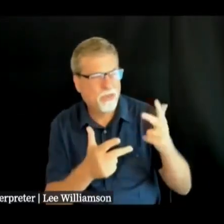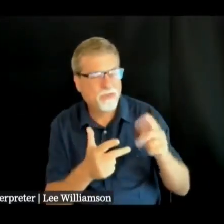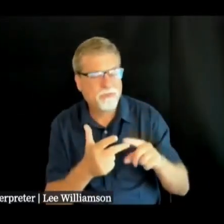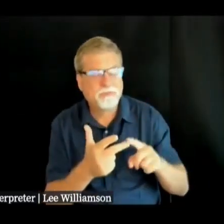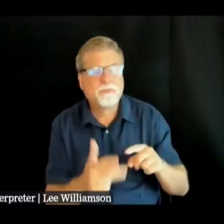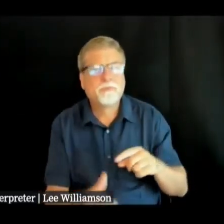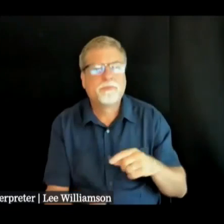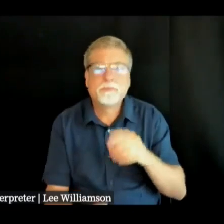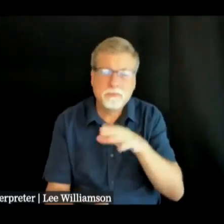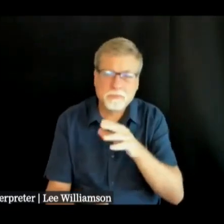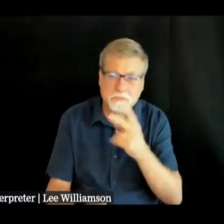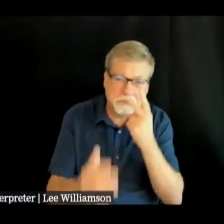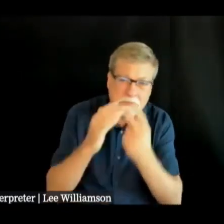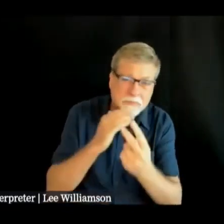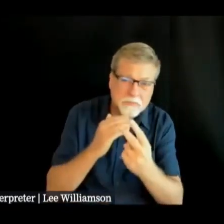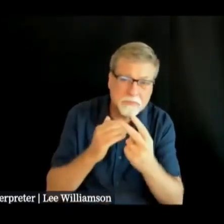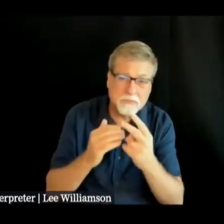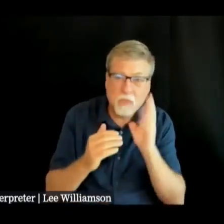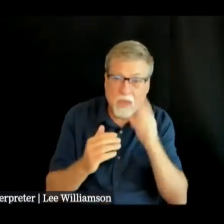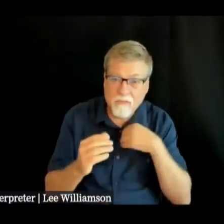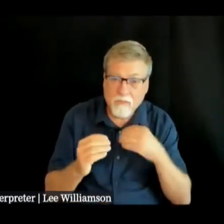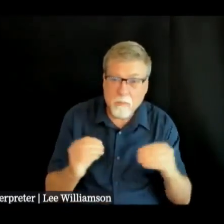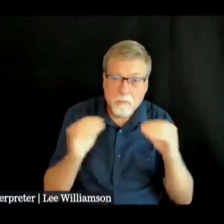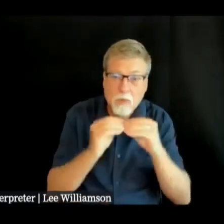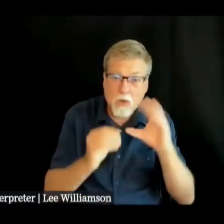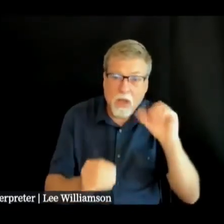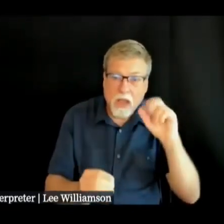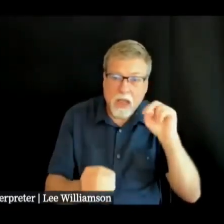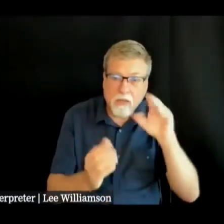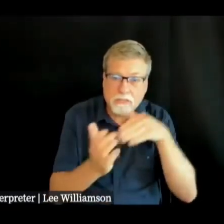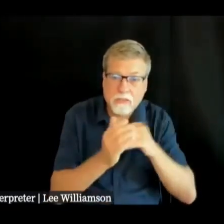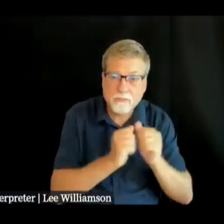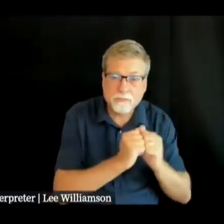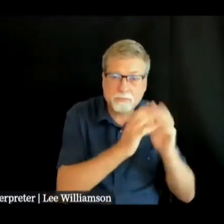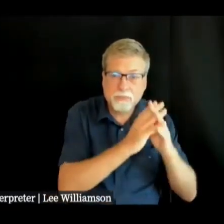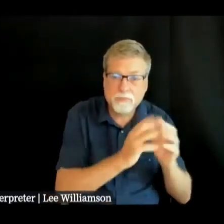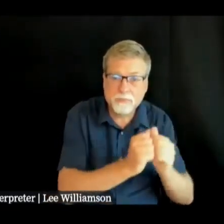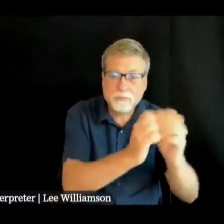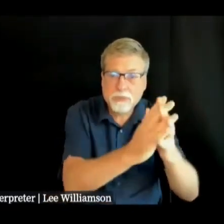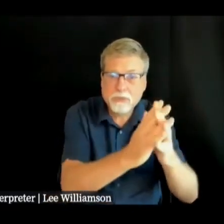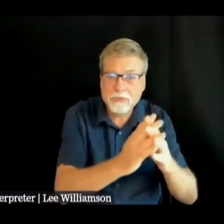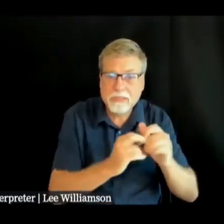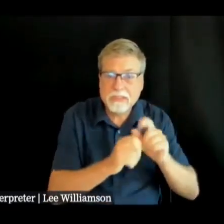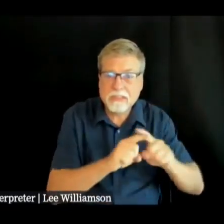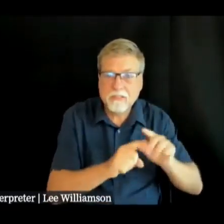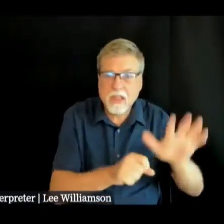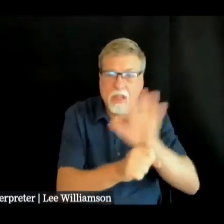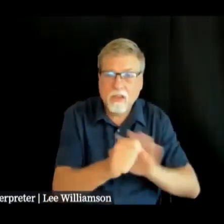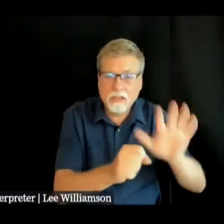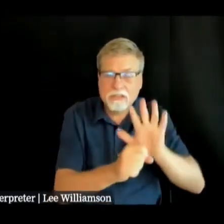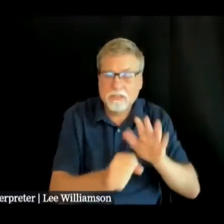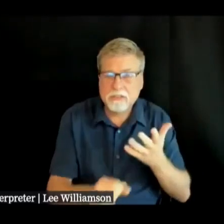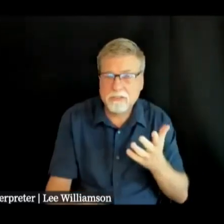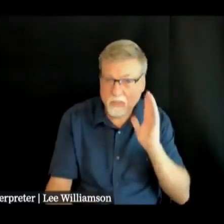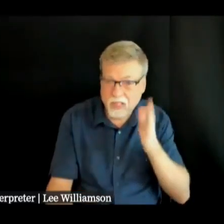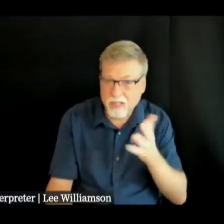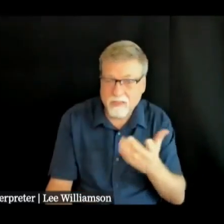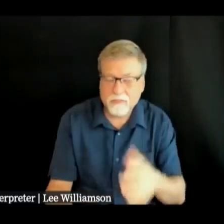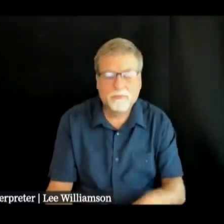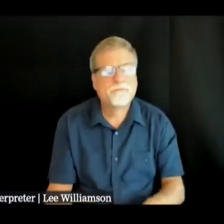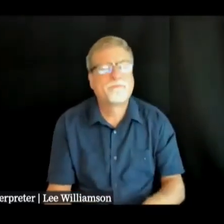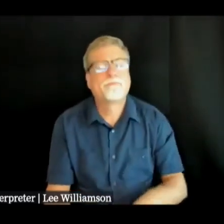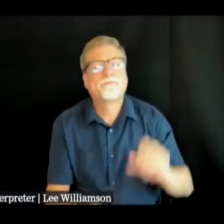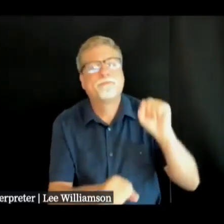do we anticipate having more of these opening progressively incrementally in different parts of the county 100